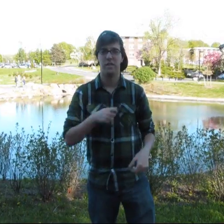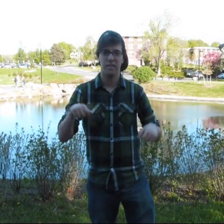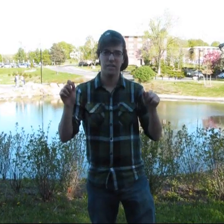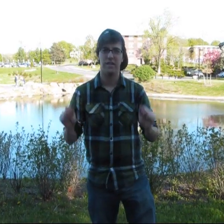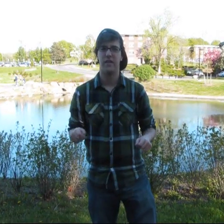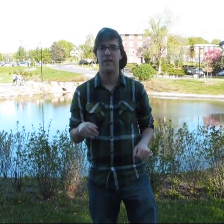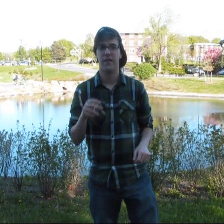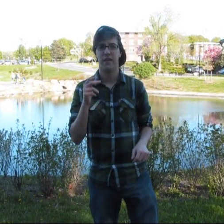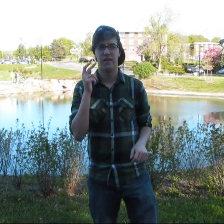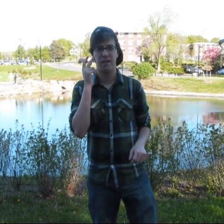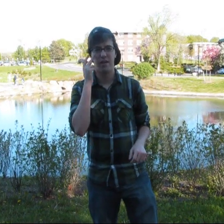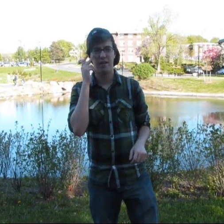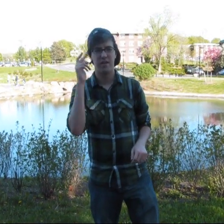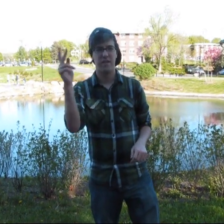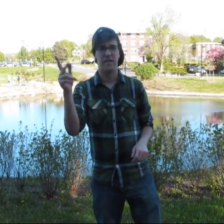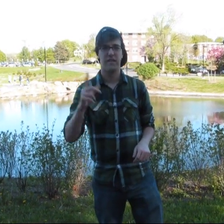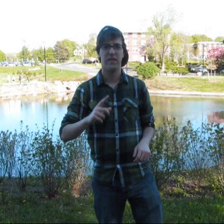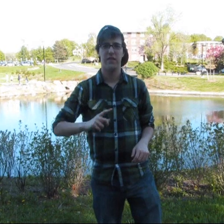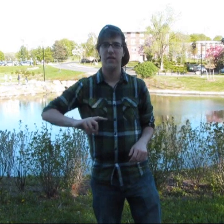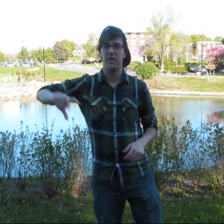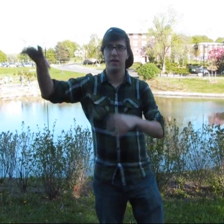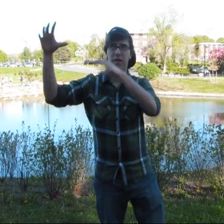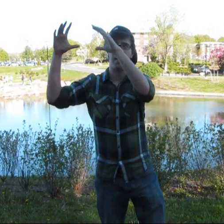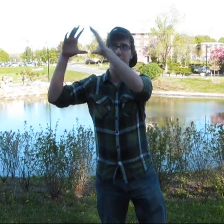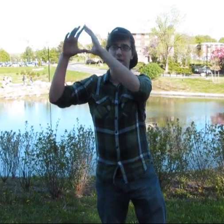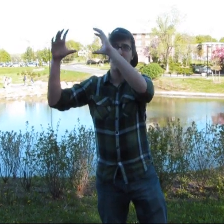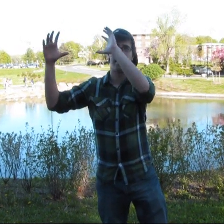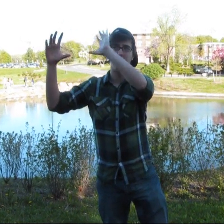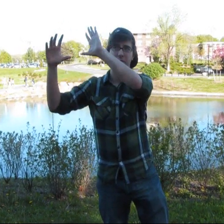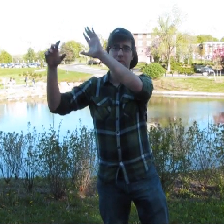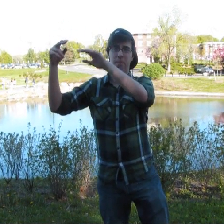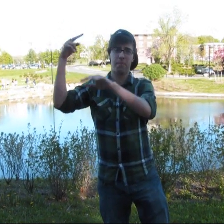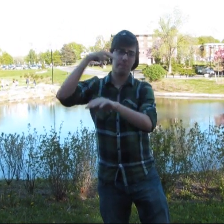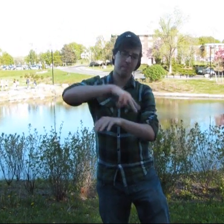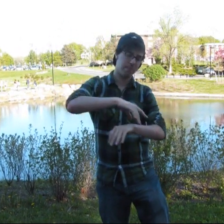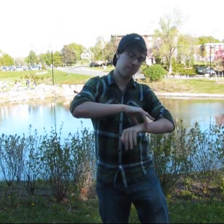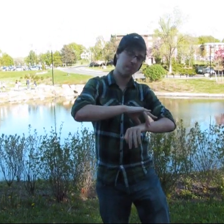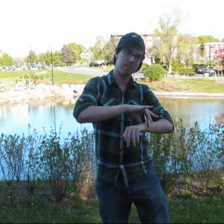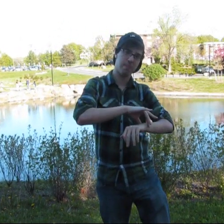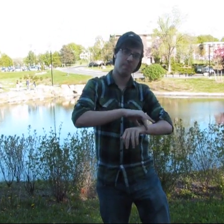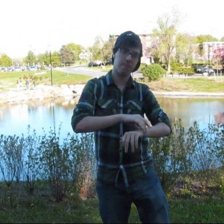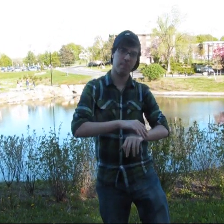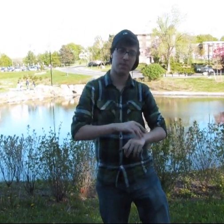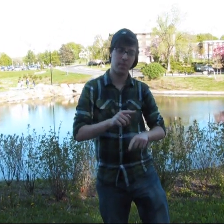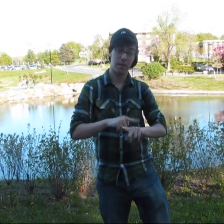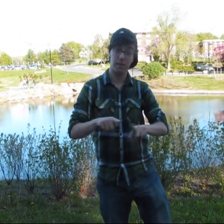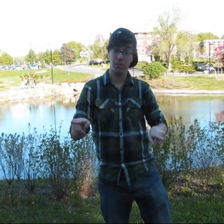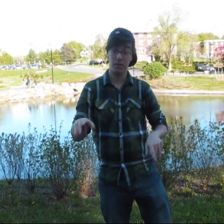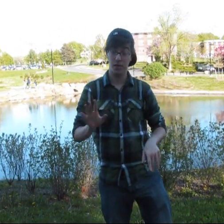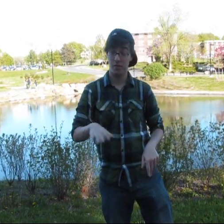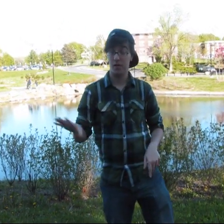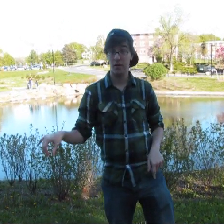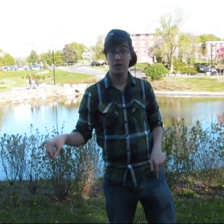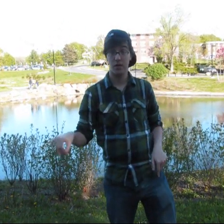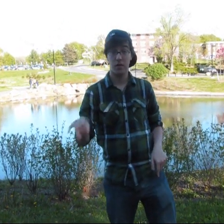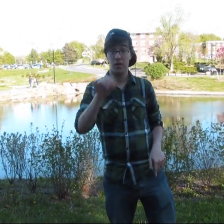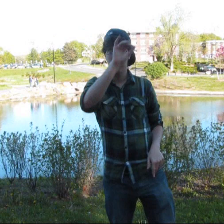Some may say, I'm wishing my dad is awake.